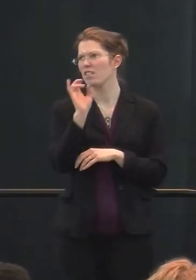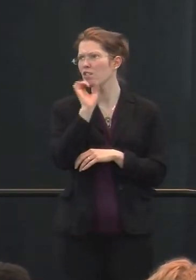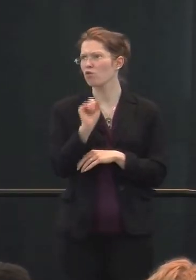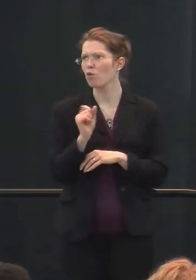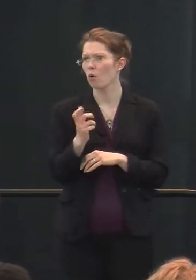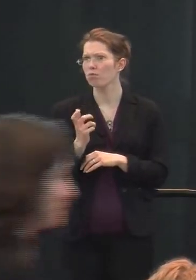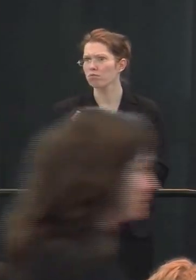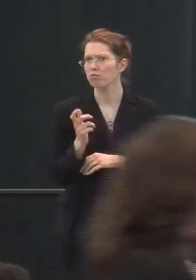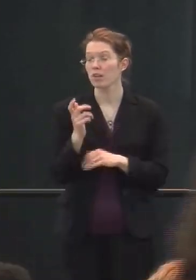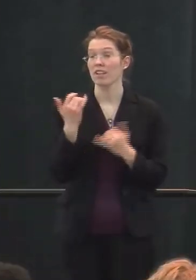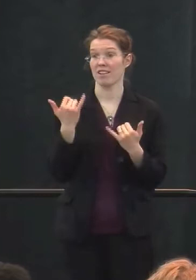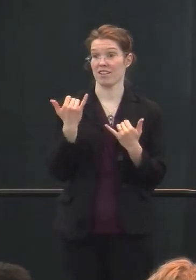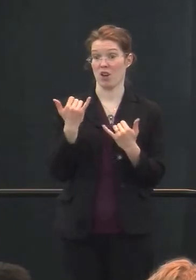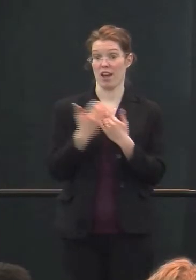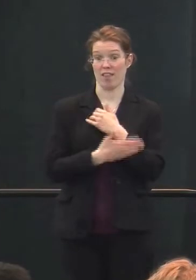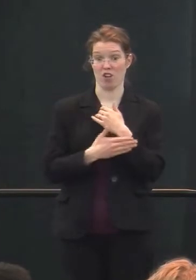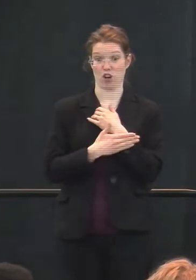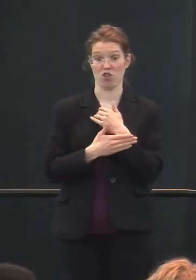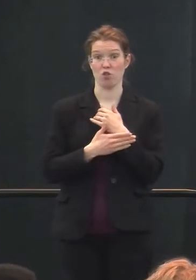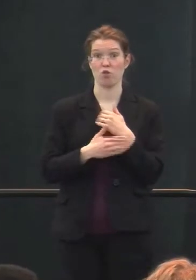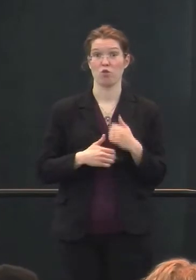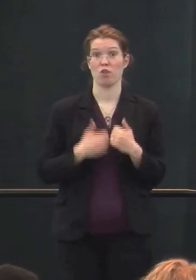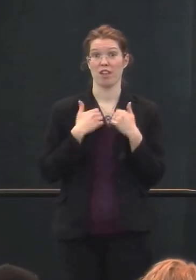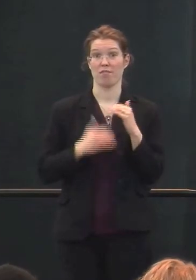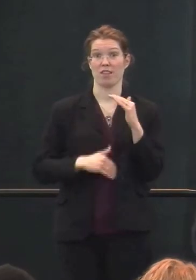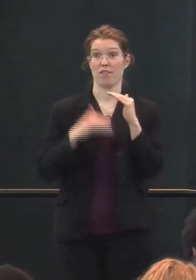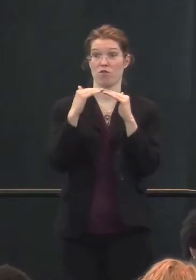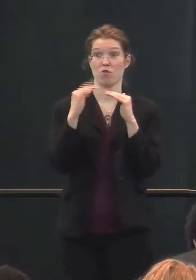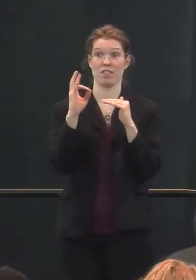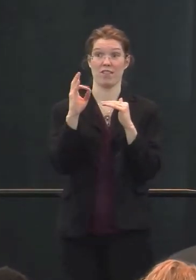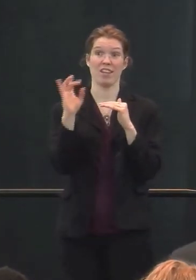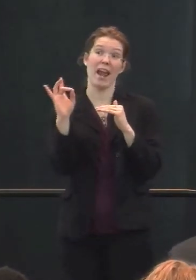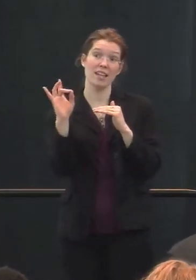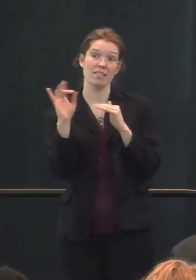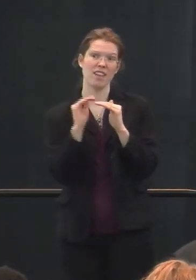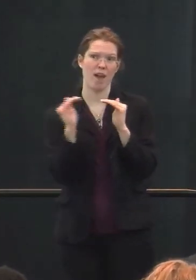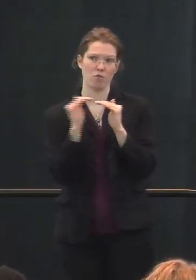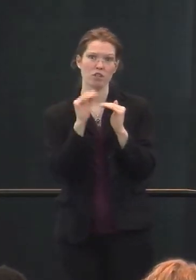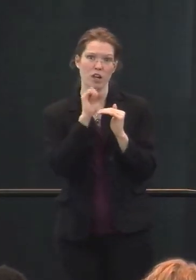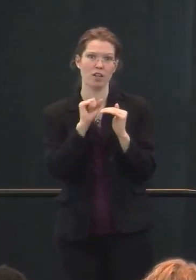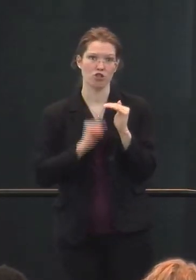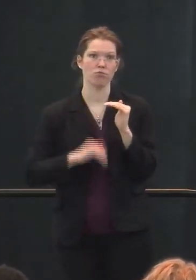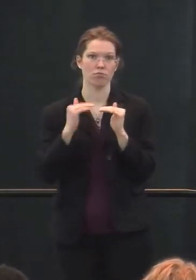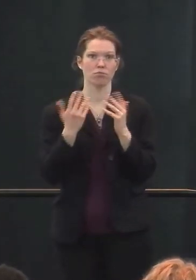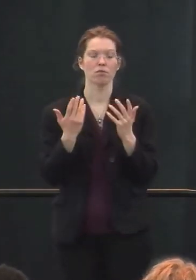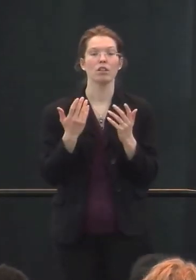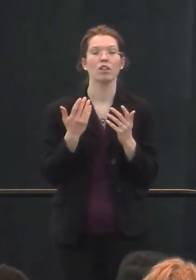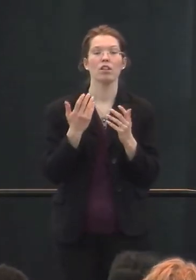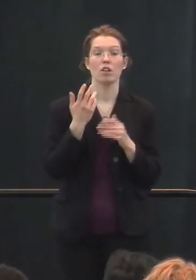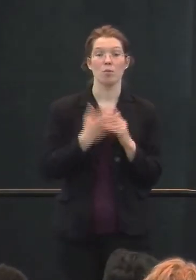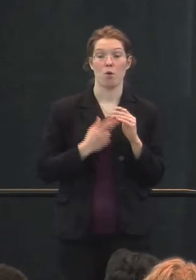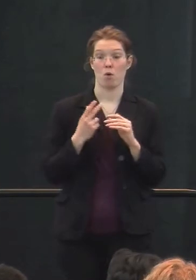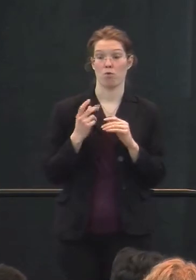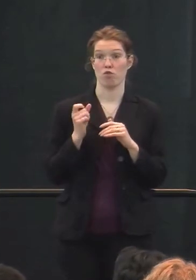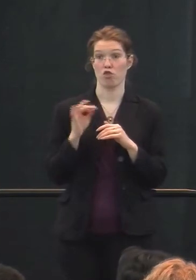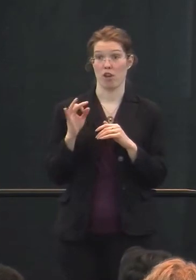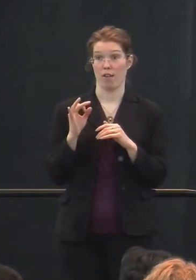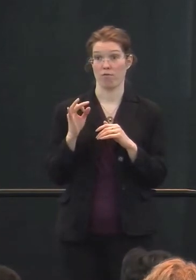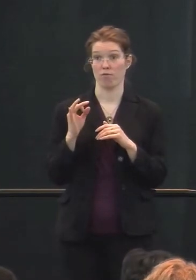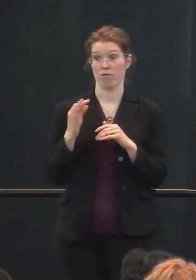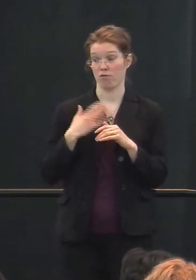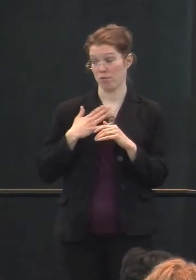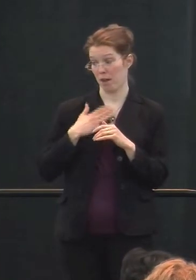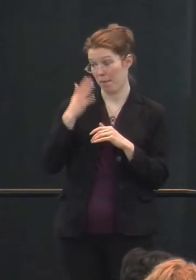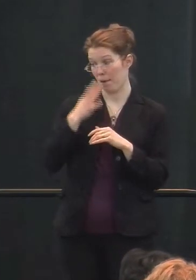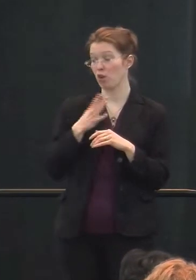old, and today in this country we're living to an average of 78 years old. Both Jeffrey and my parents have long passed,